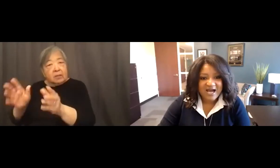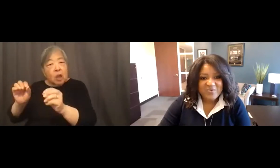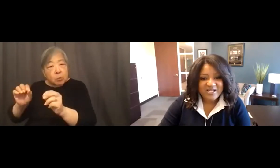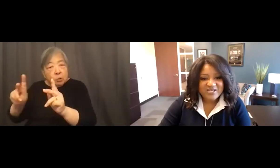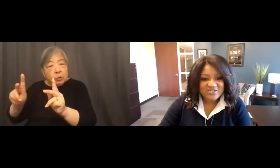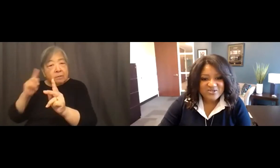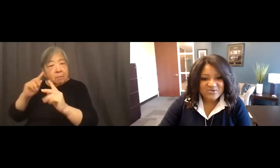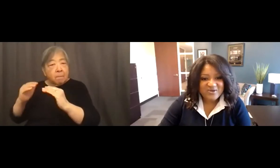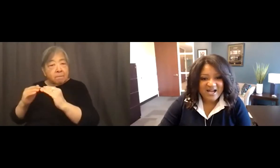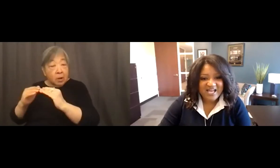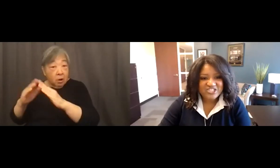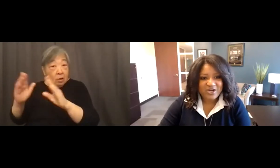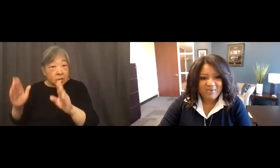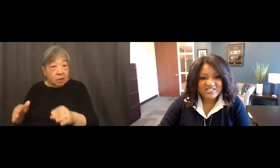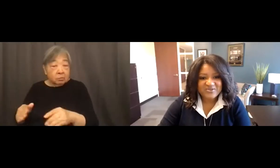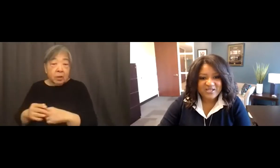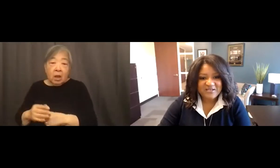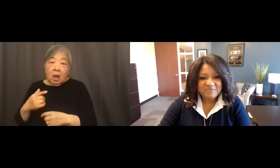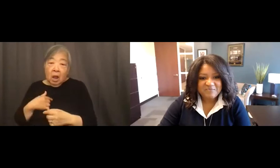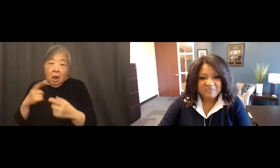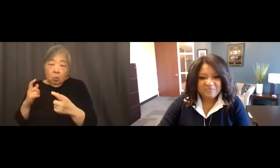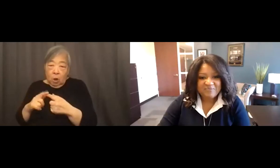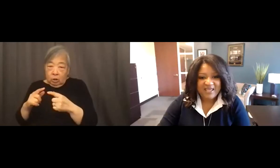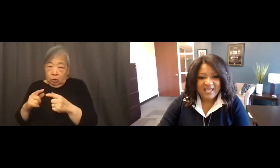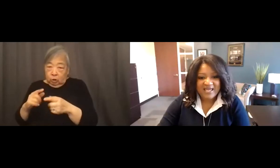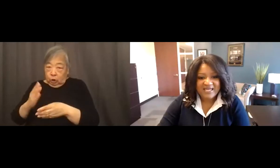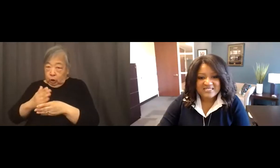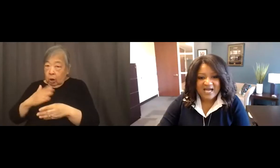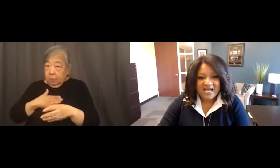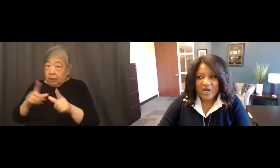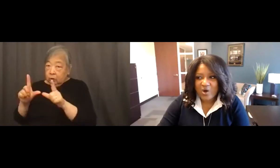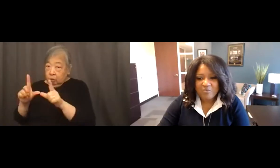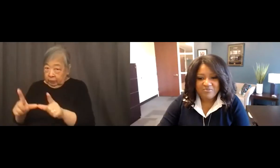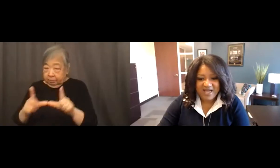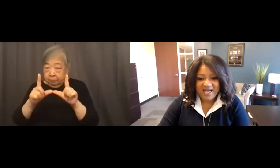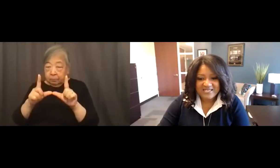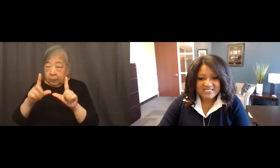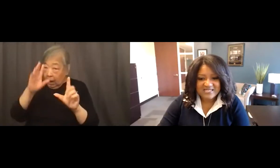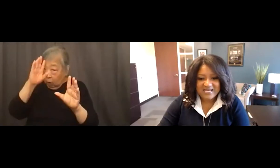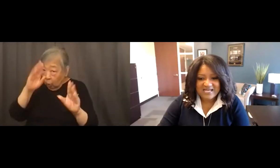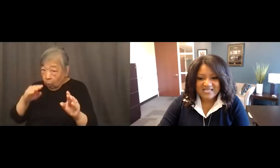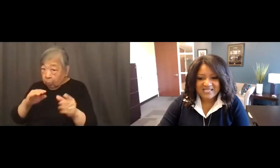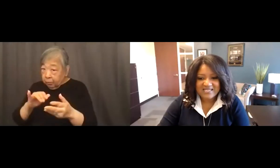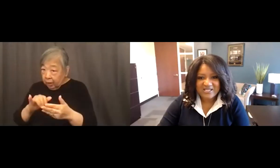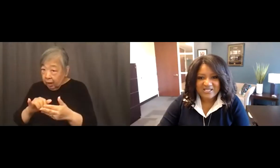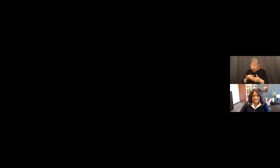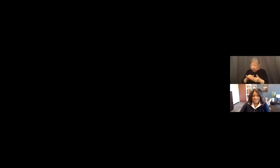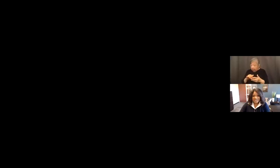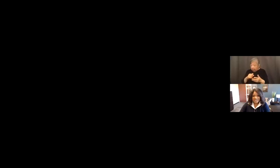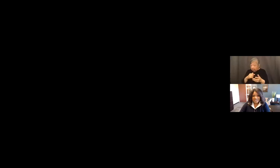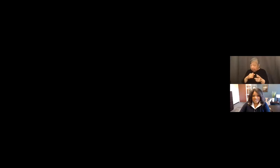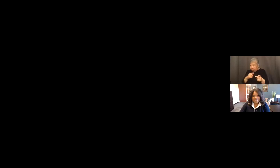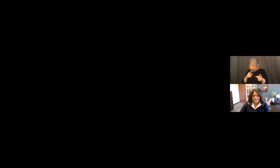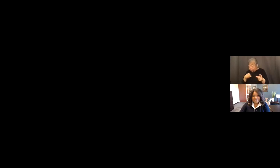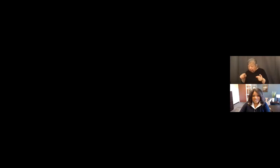I want to share my screen. And I hope that you